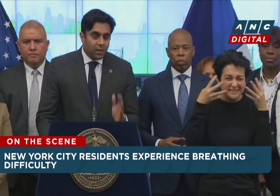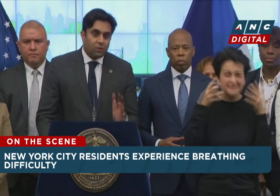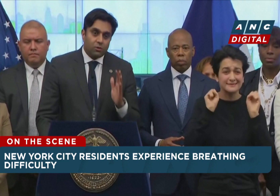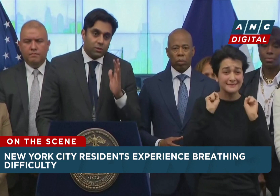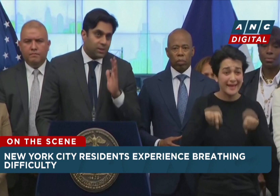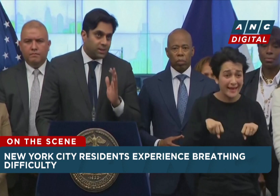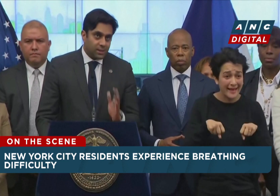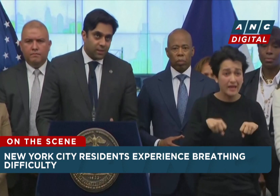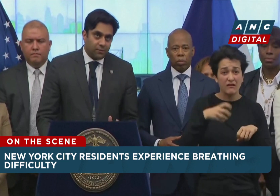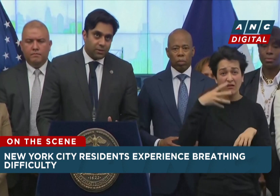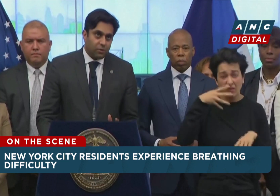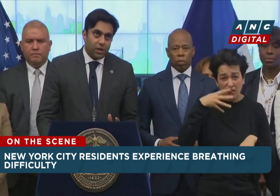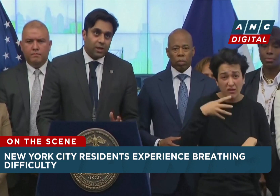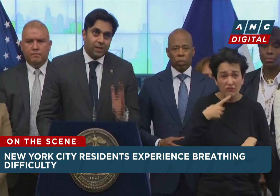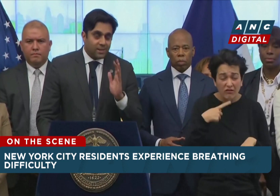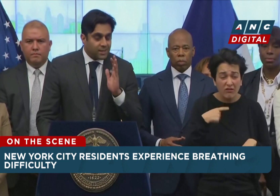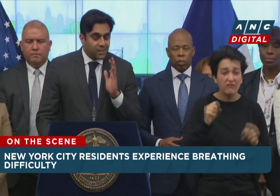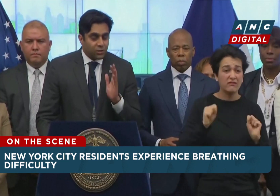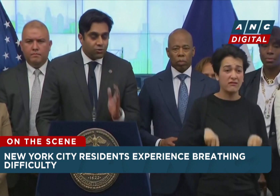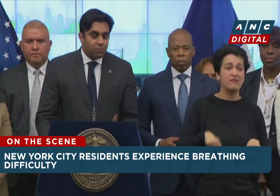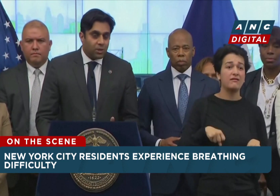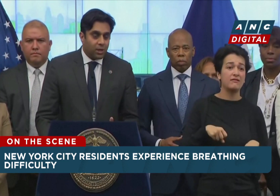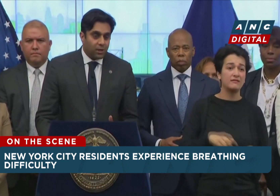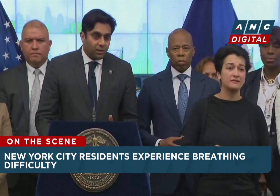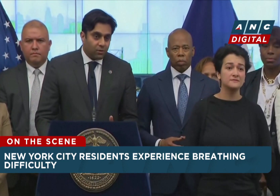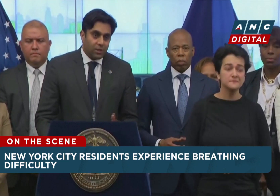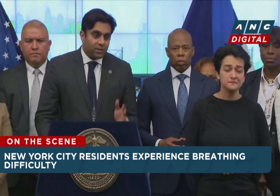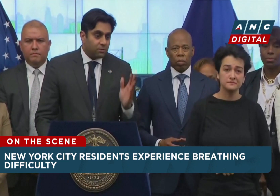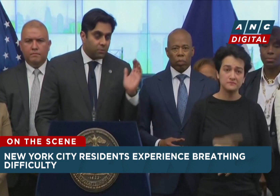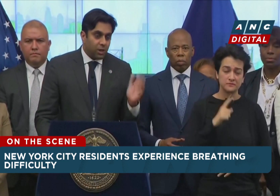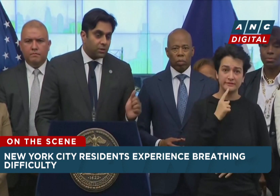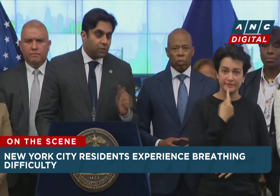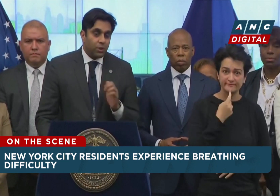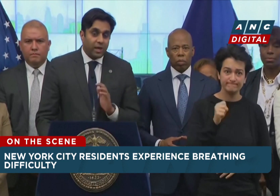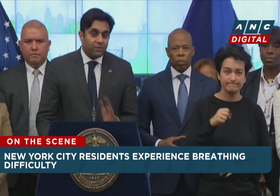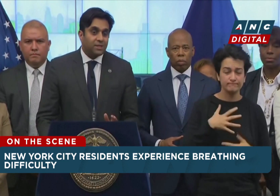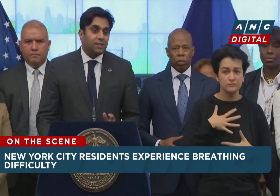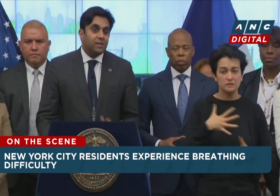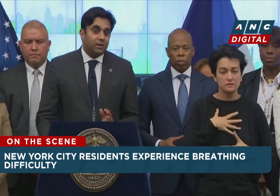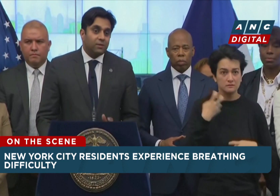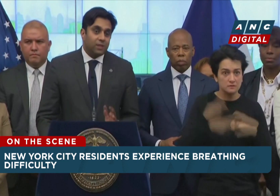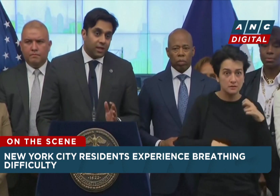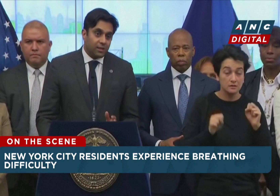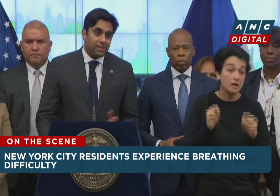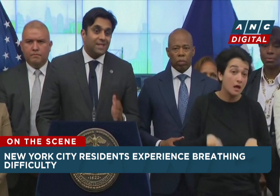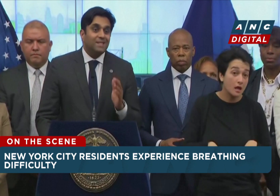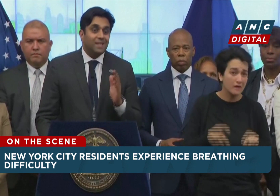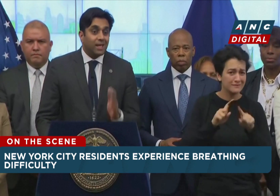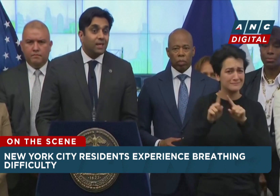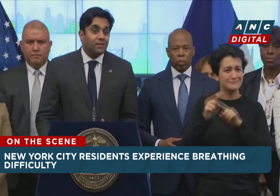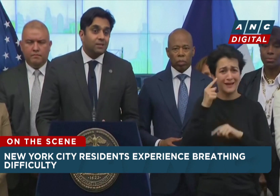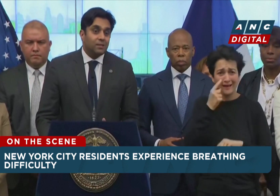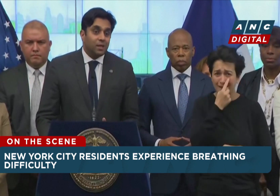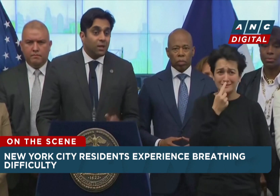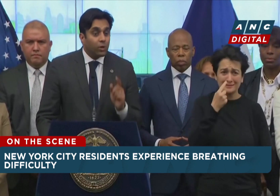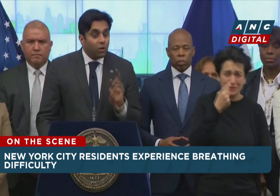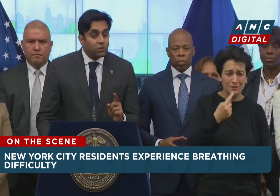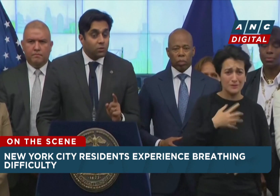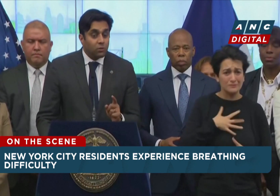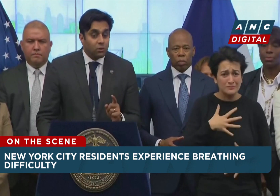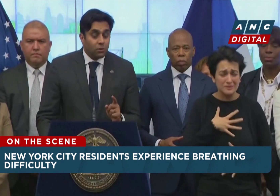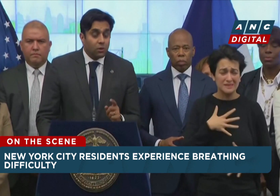recommend stay indoors. It's the safest way. This is an extremely high level. As the mayor said, we haven't seen levels like this in decades.